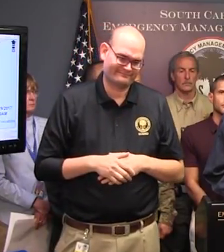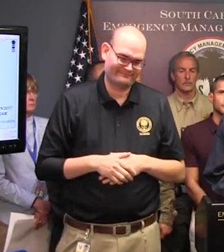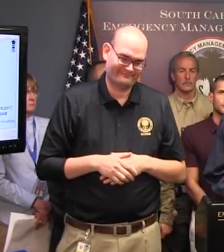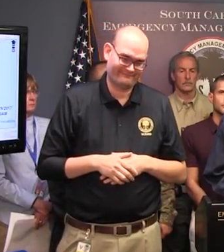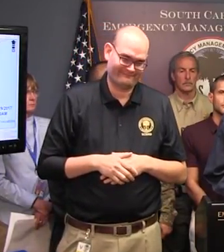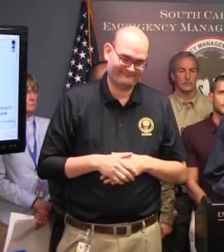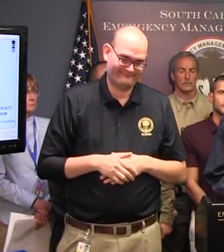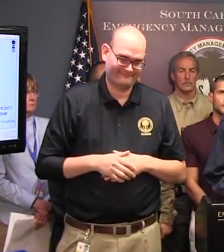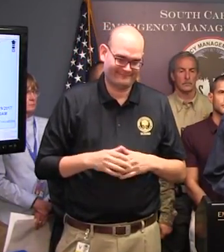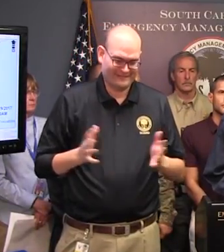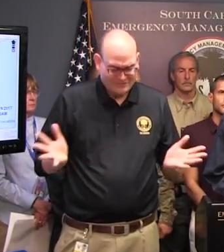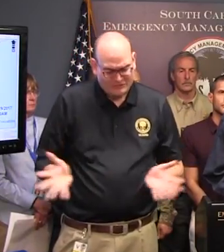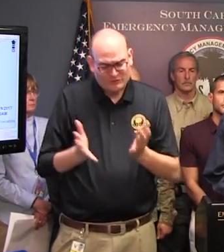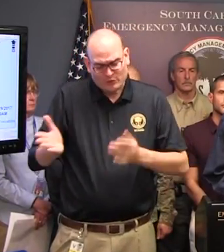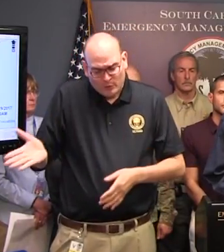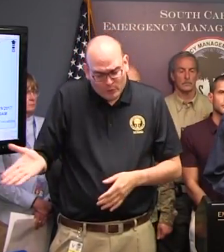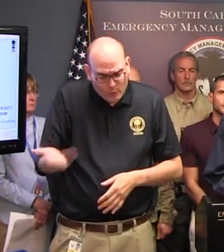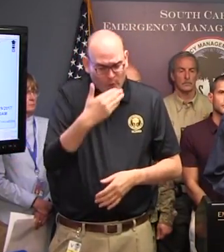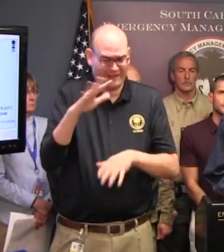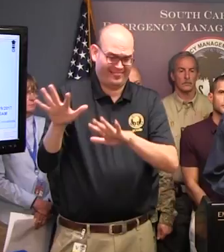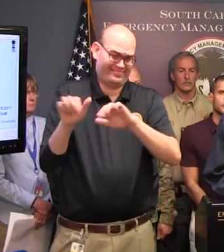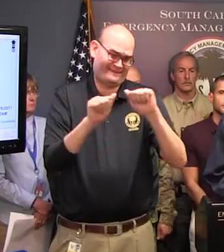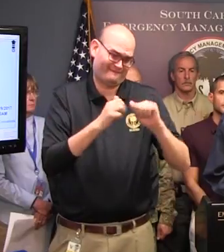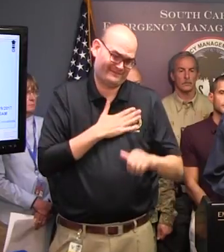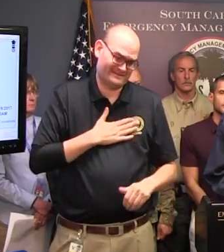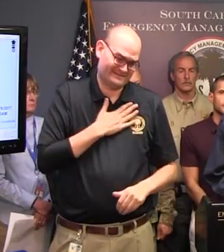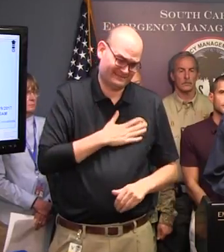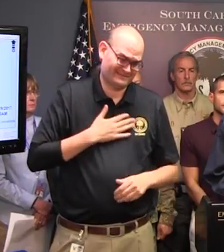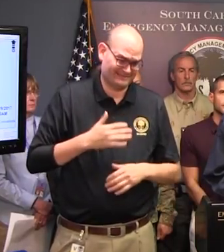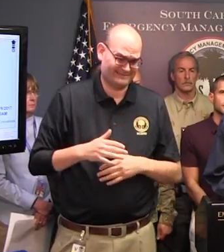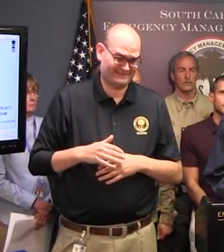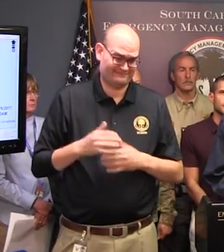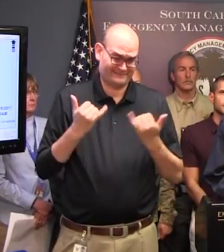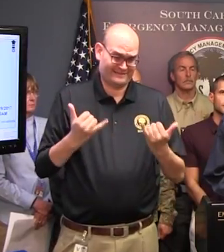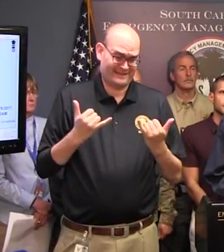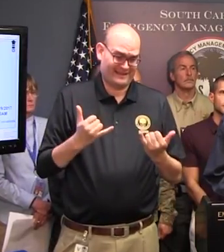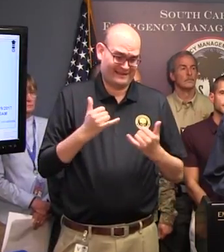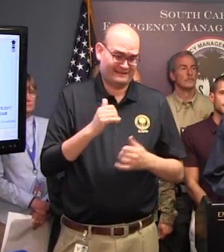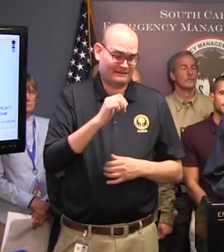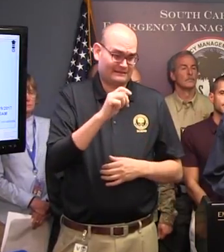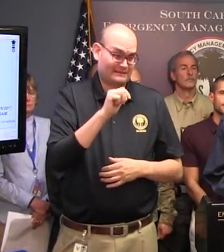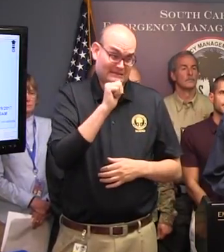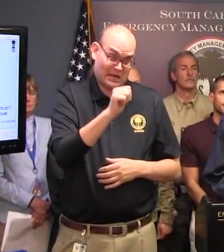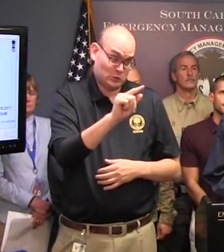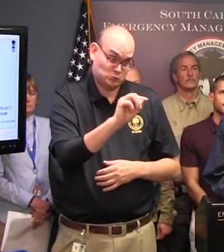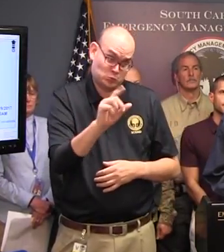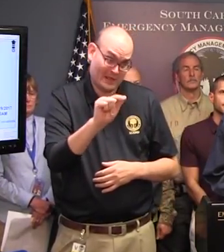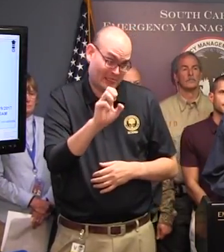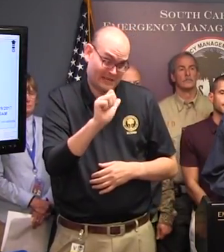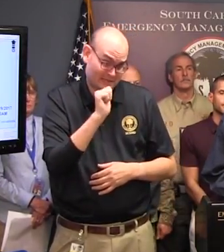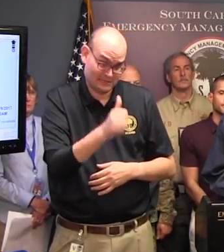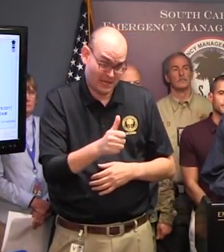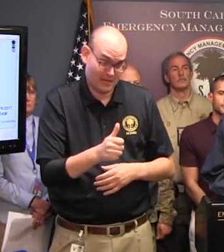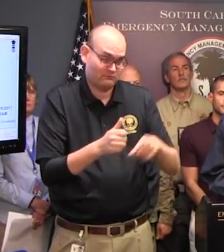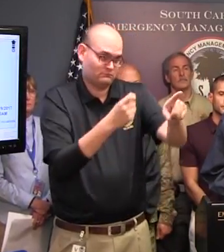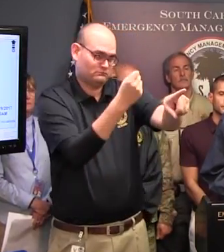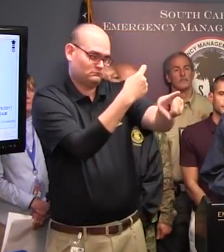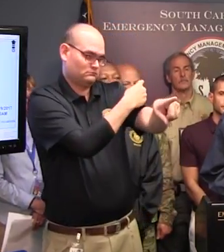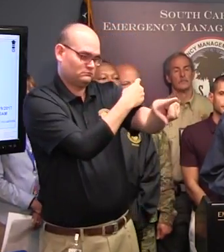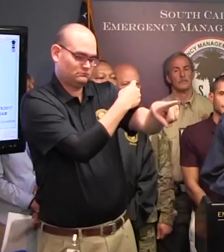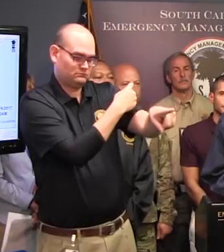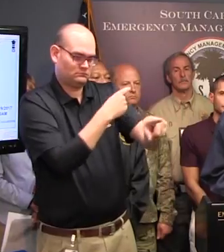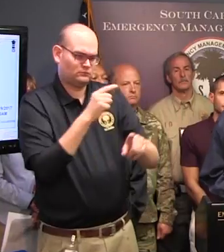on out of there. And I would say it's not too late to go, and it's time. Governor, what worries you most right now?